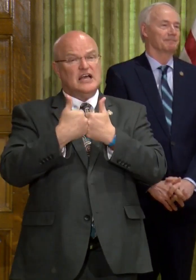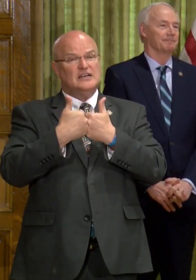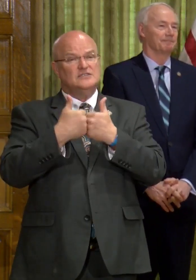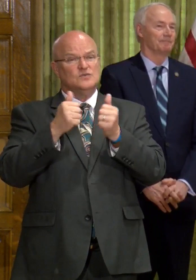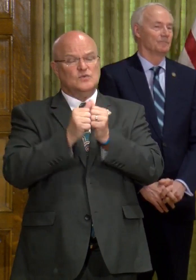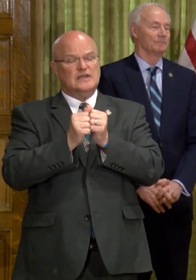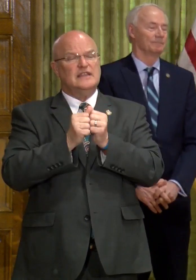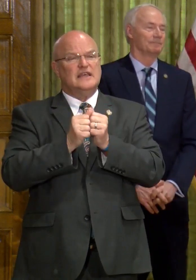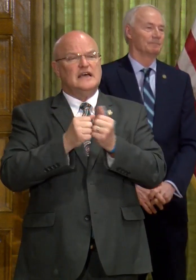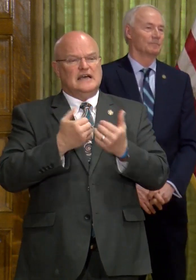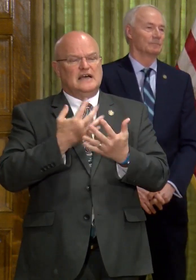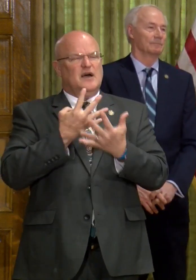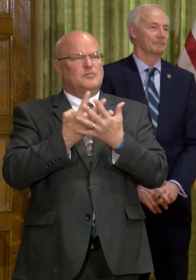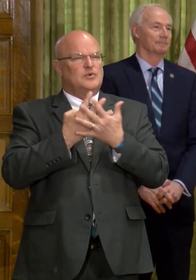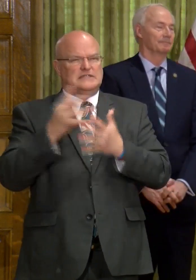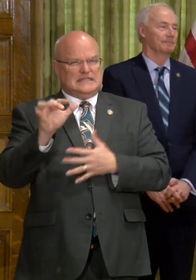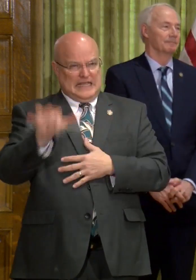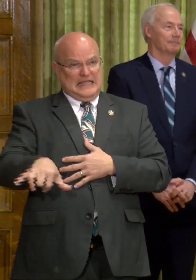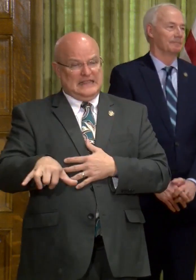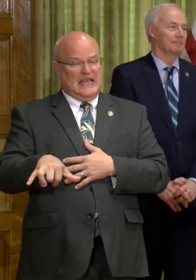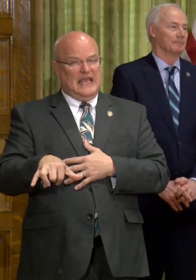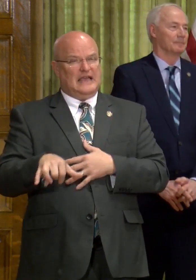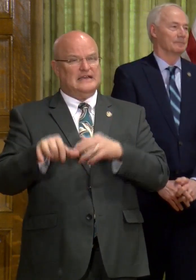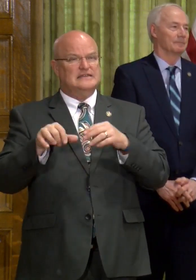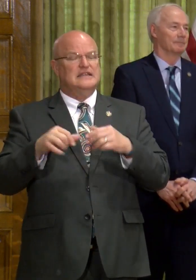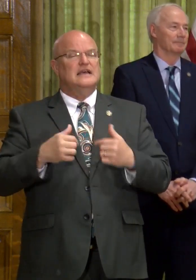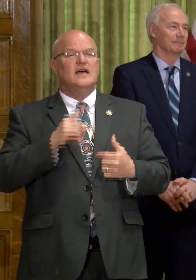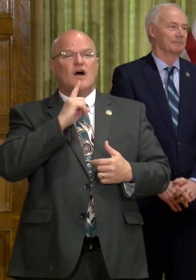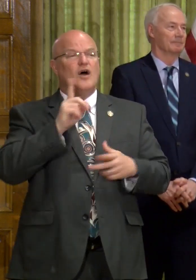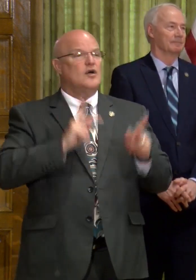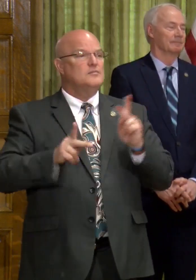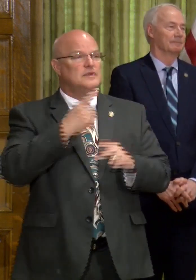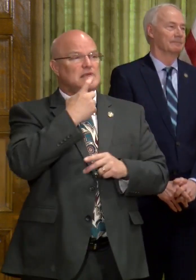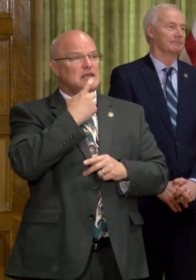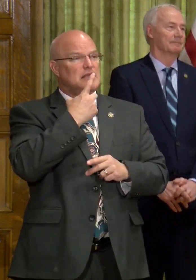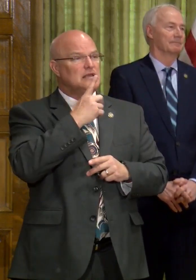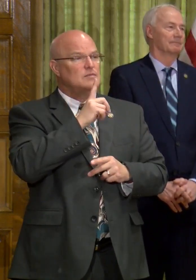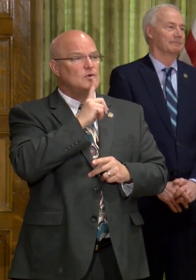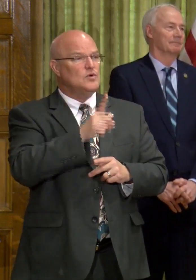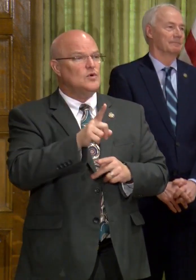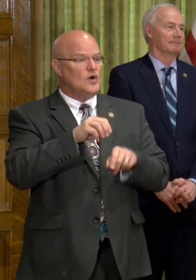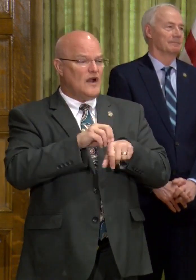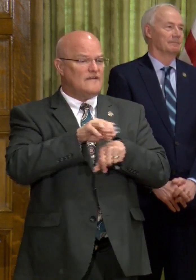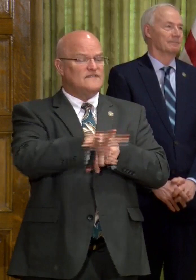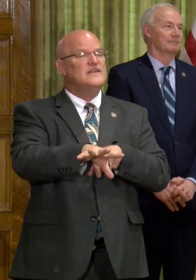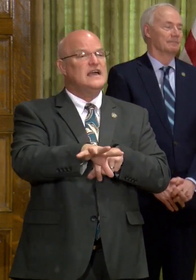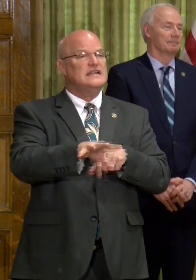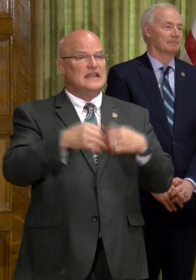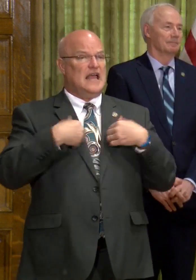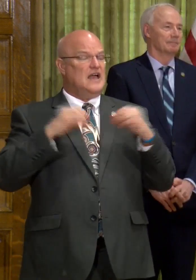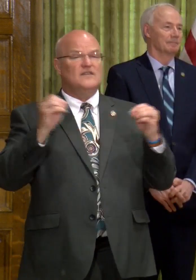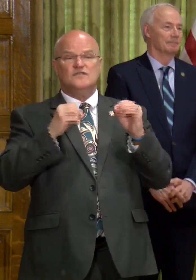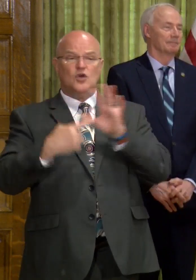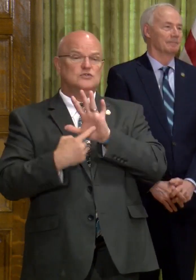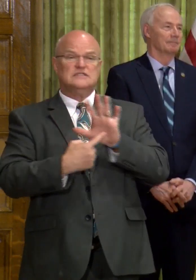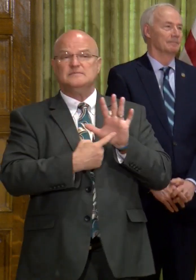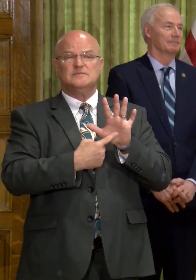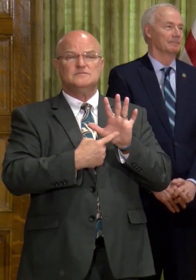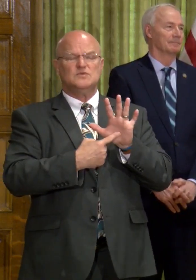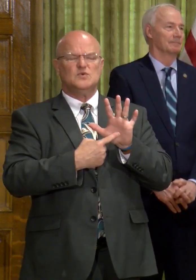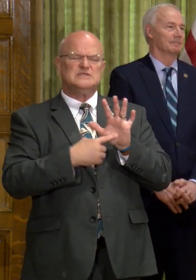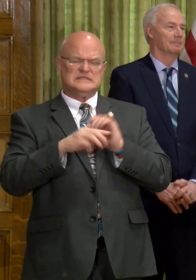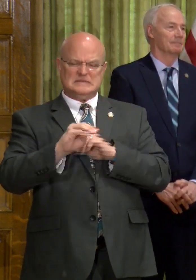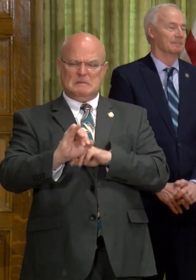a congregate living setting there is, there are people who are infected and who have no symptoms or mild